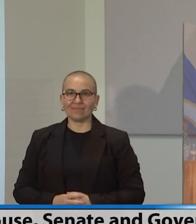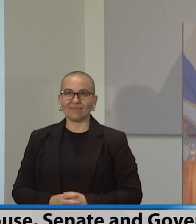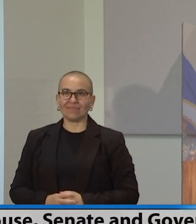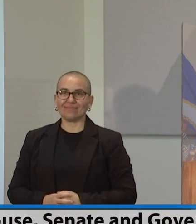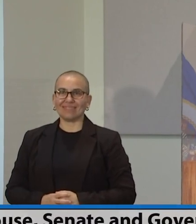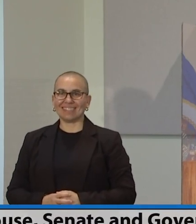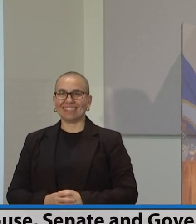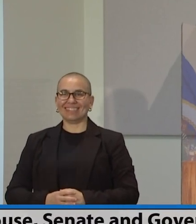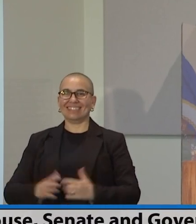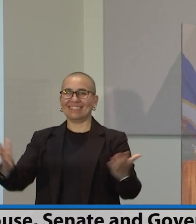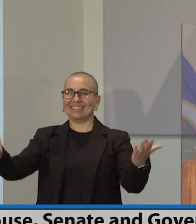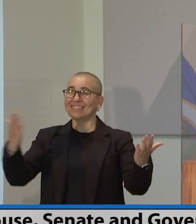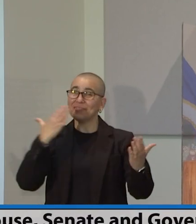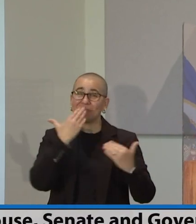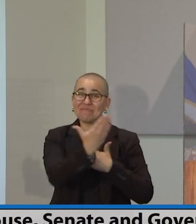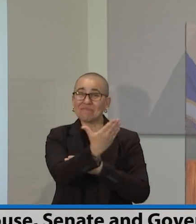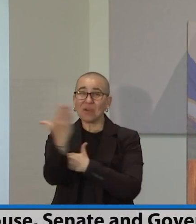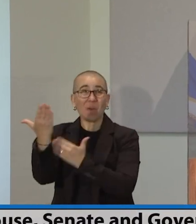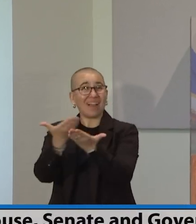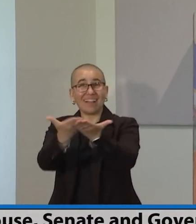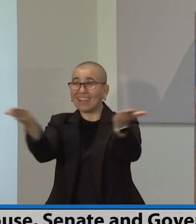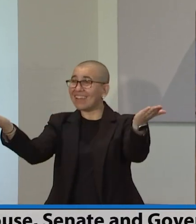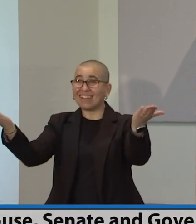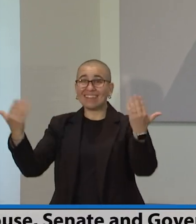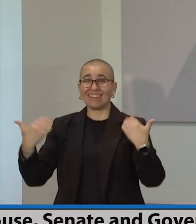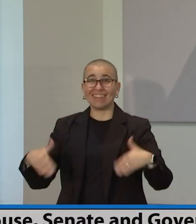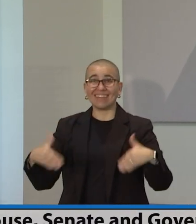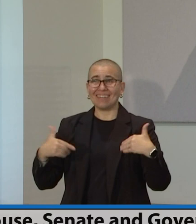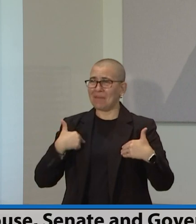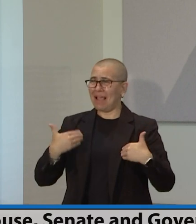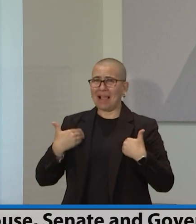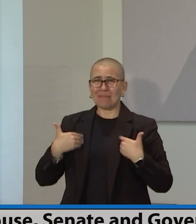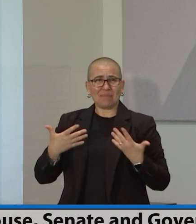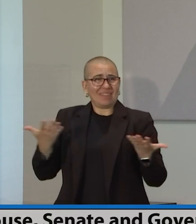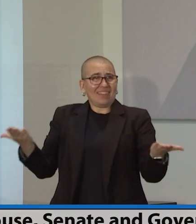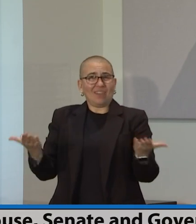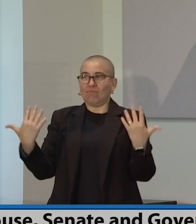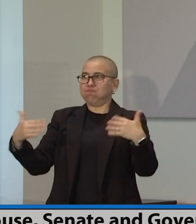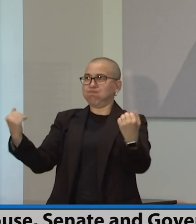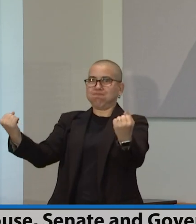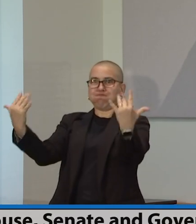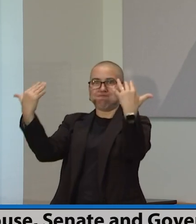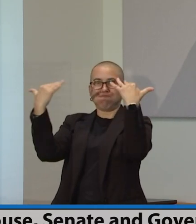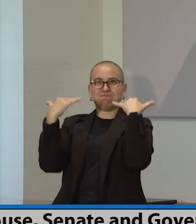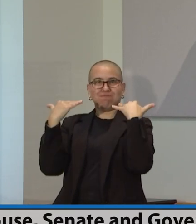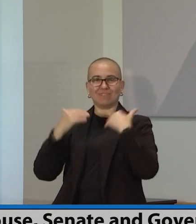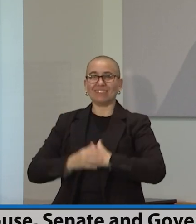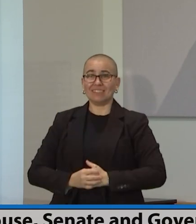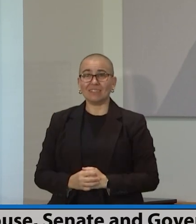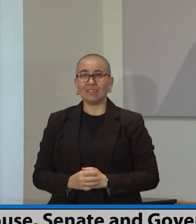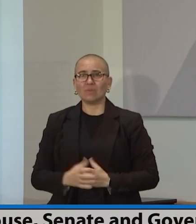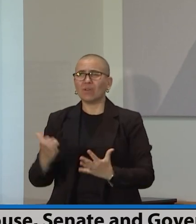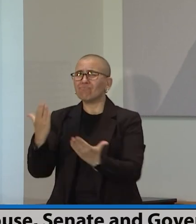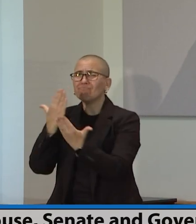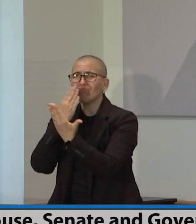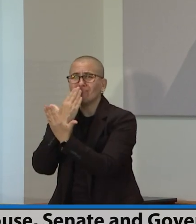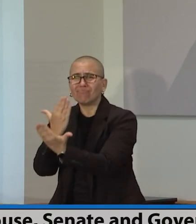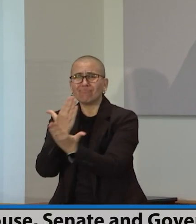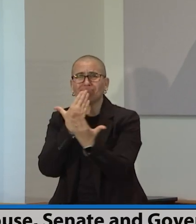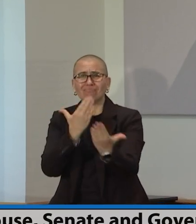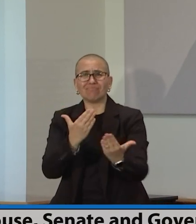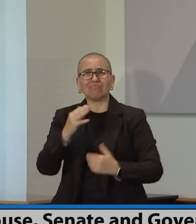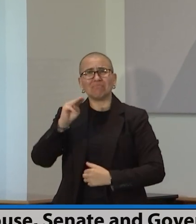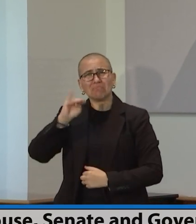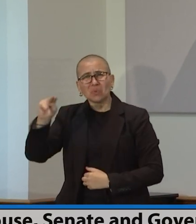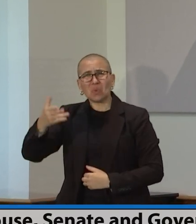Well, good morning, everyone. It's good. We got the whole gang back together again, and I'm just glad to say Minnesota did it again. We found commonality